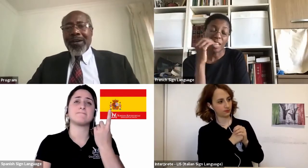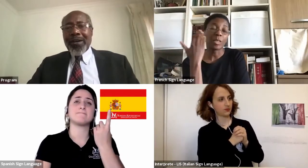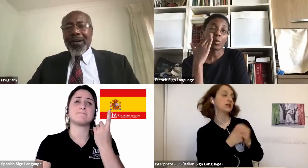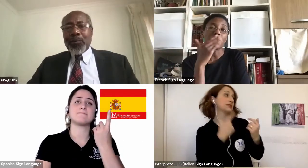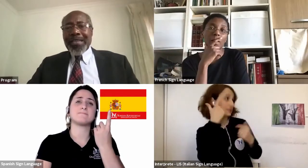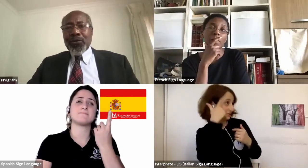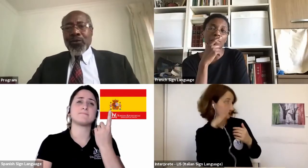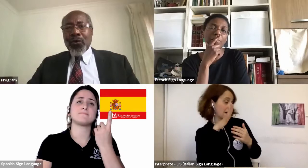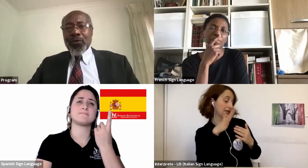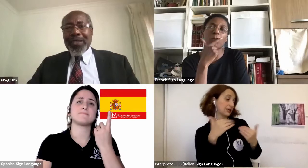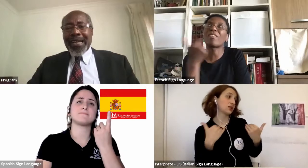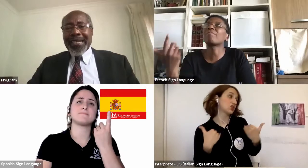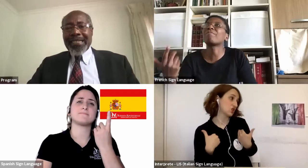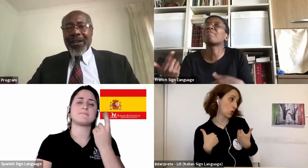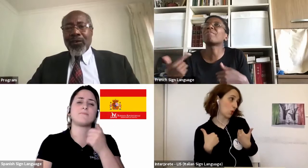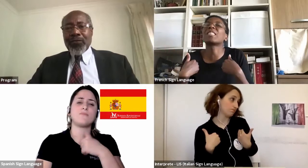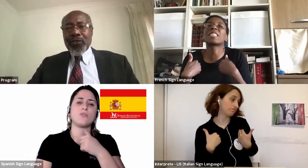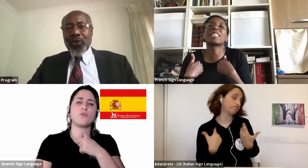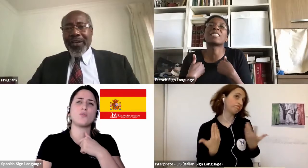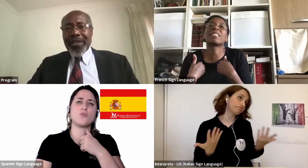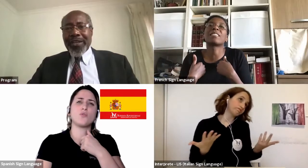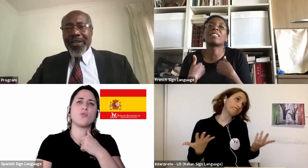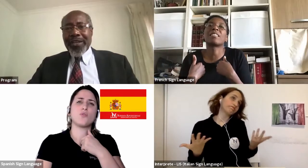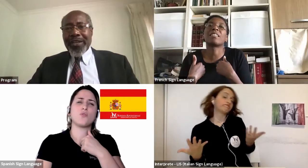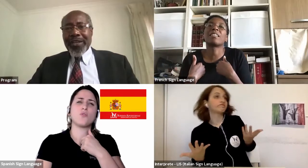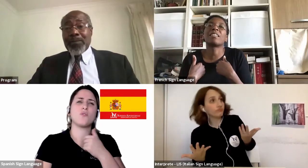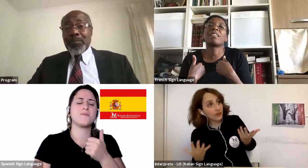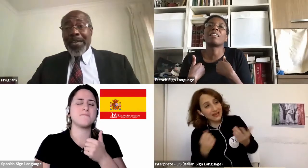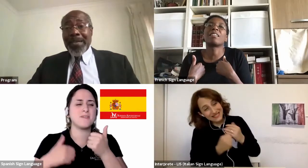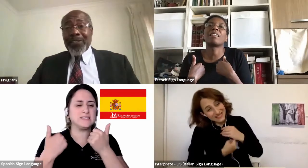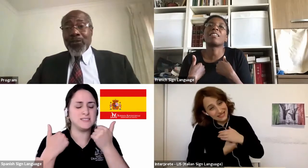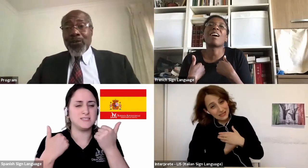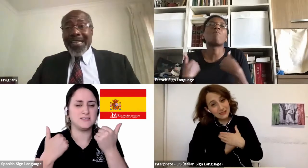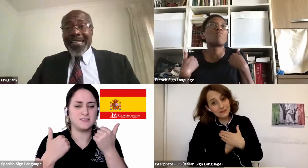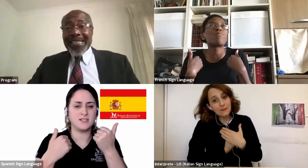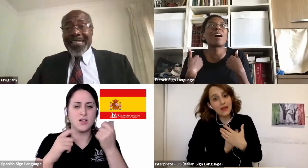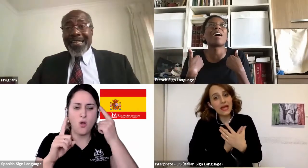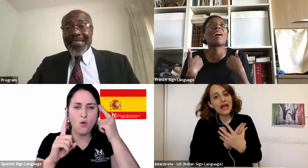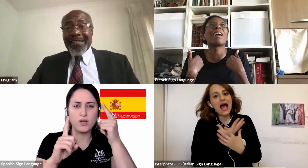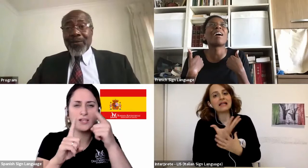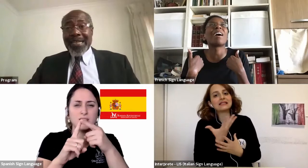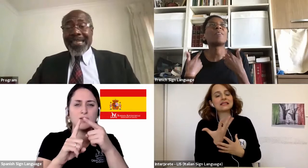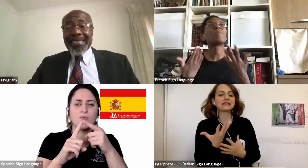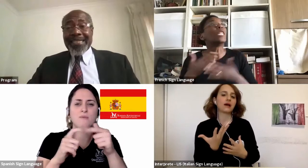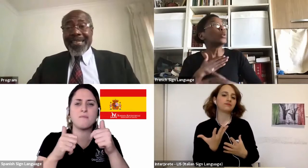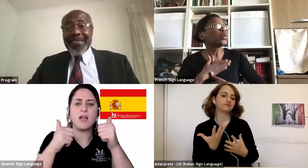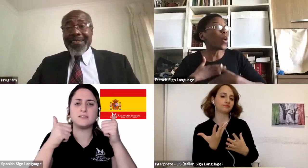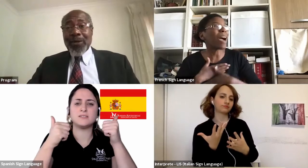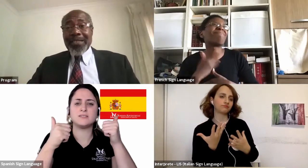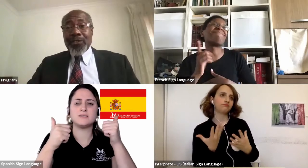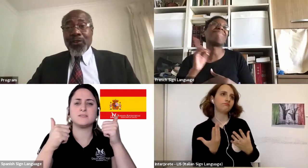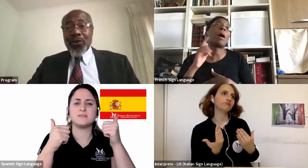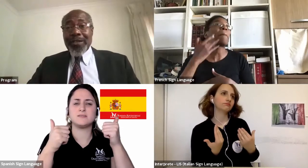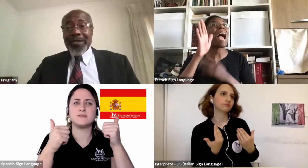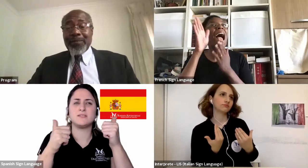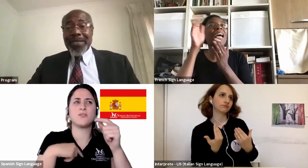more than I would talk to the idea of joy. Perhaps maybe I do not understand what exactly the